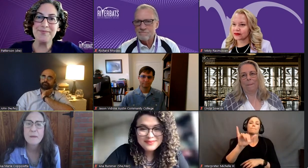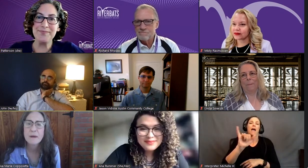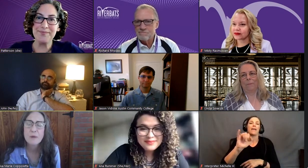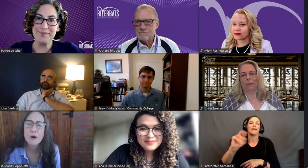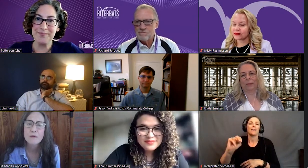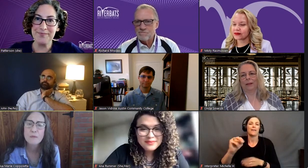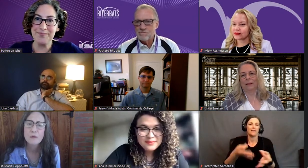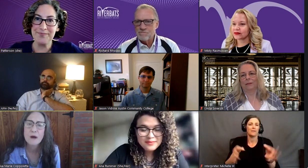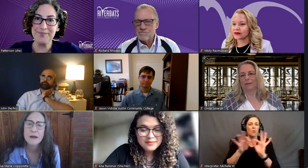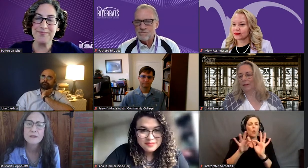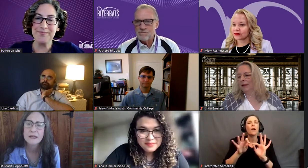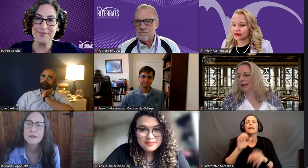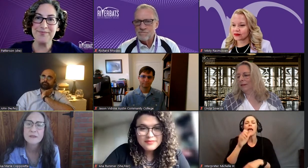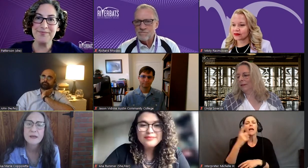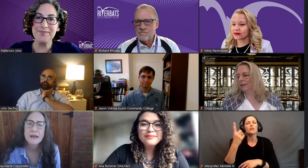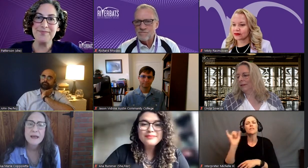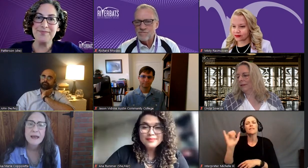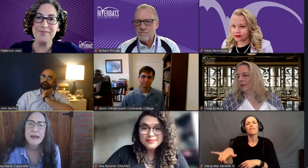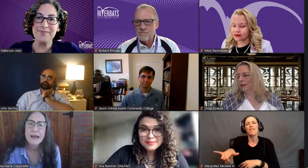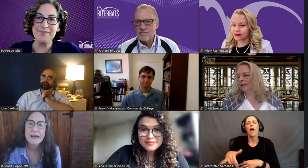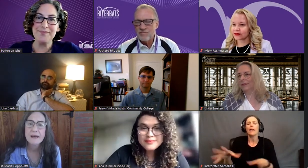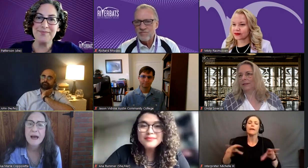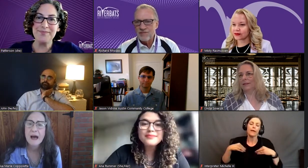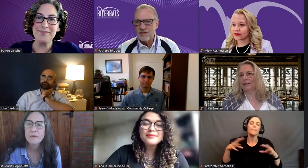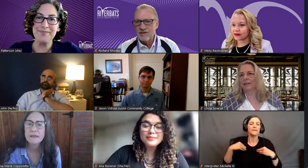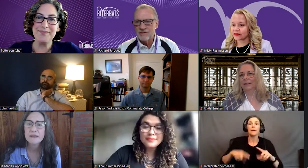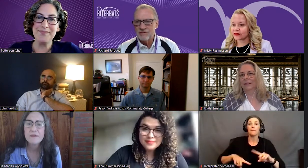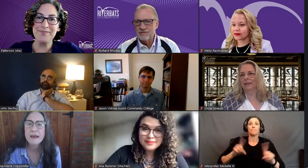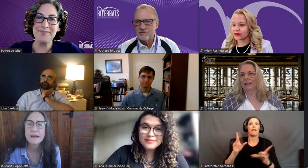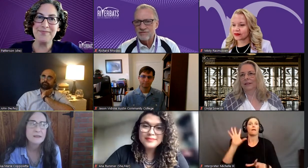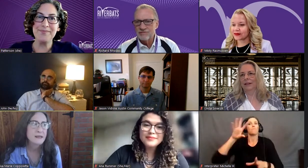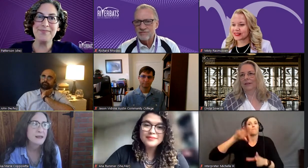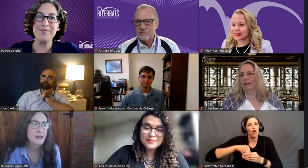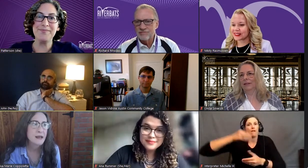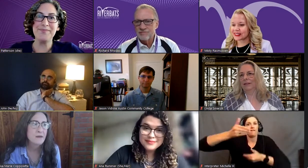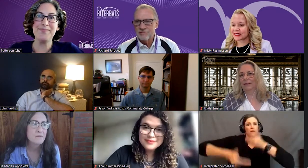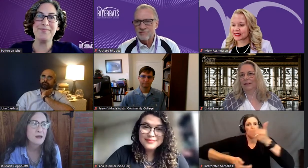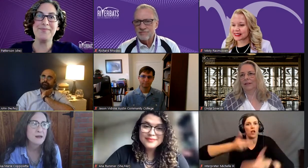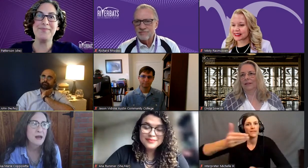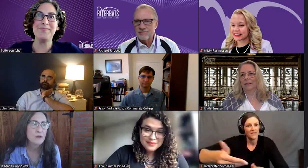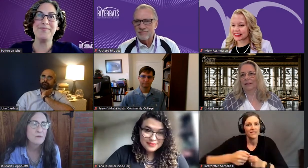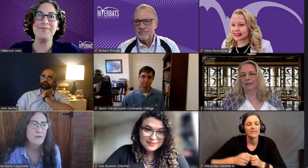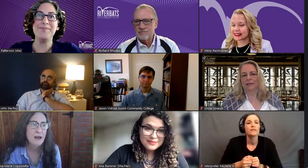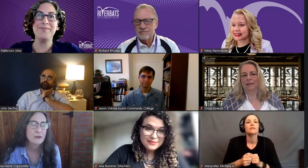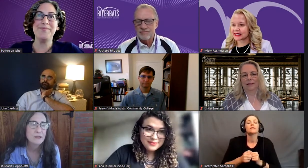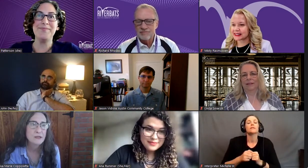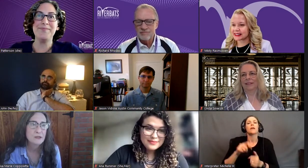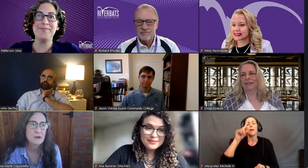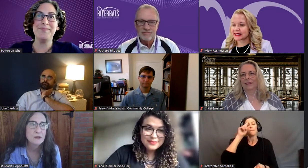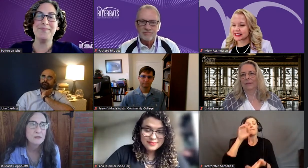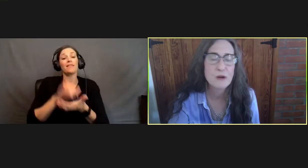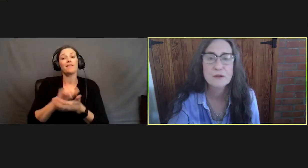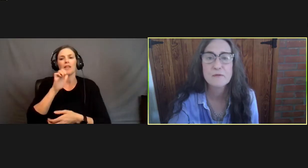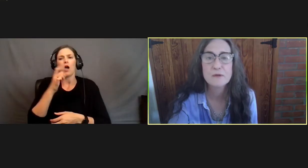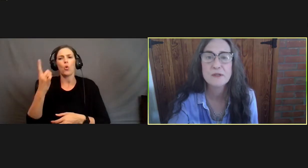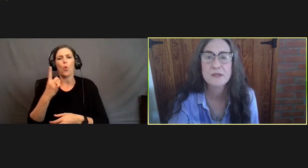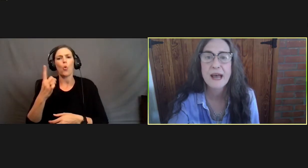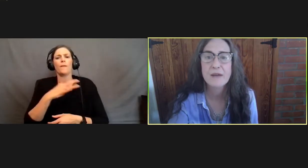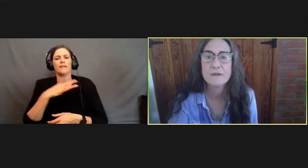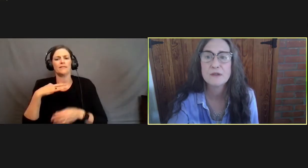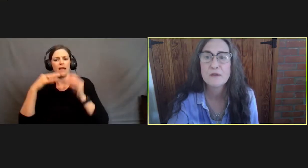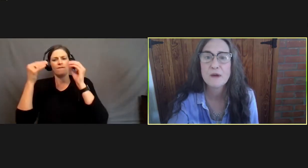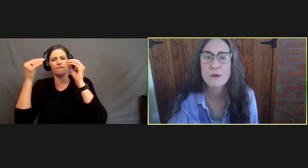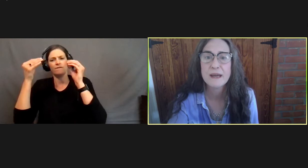becoming a part of the process. And I believe that not only for faculty and students, but also for